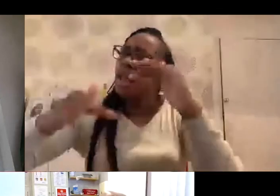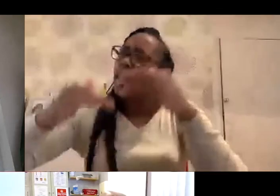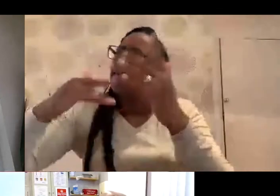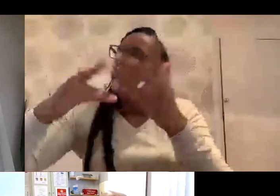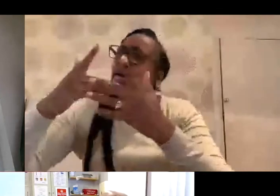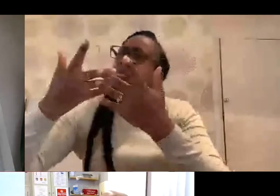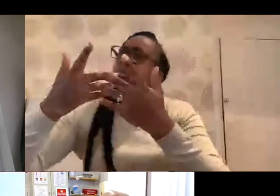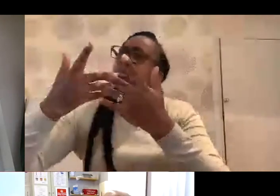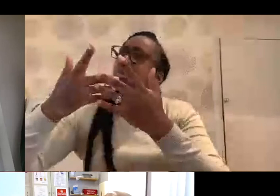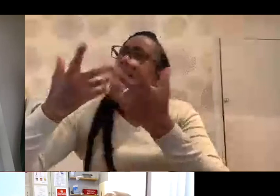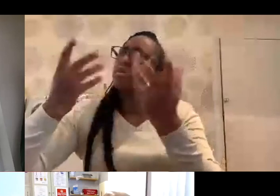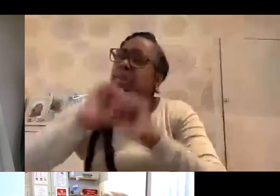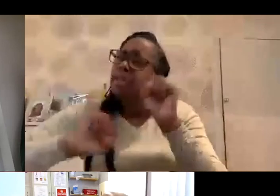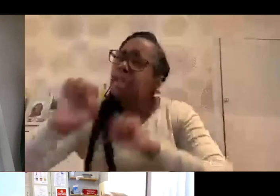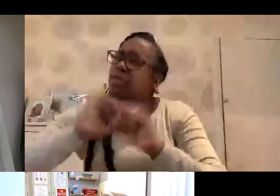after two doses?